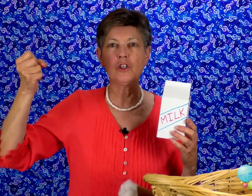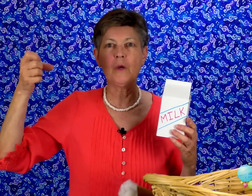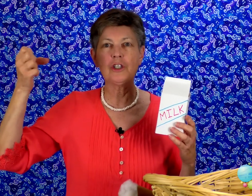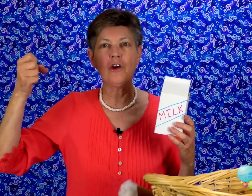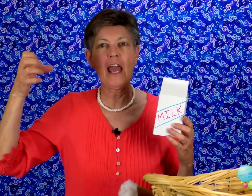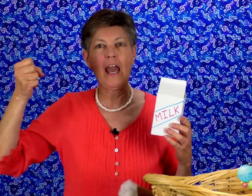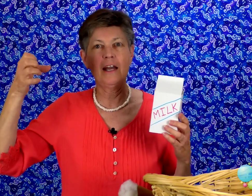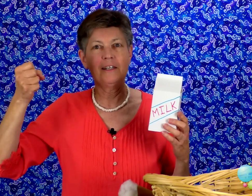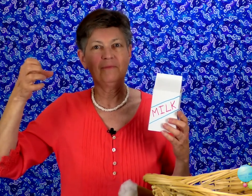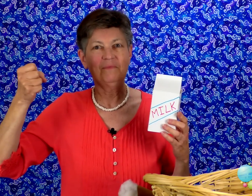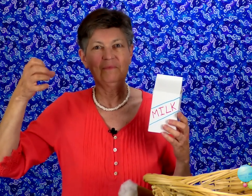squeeze your hand